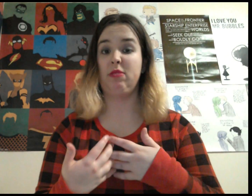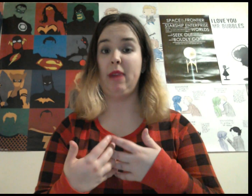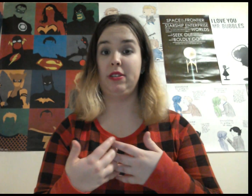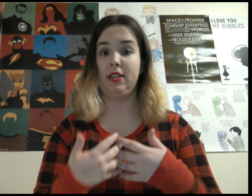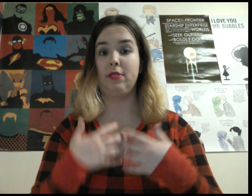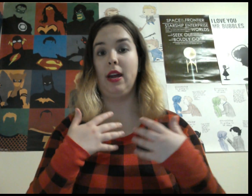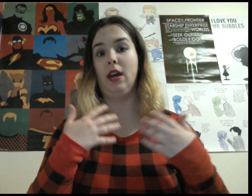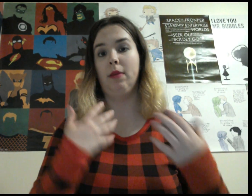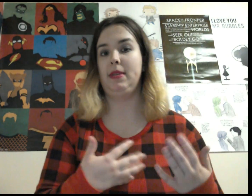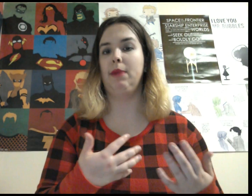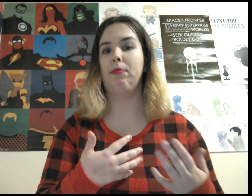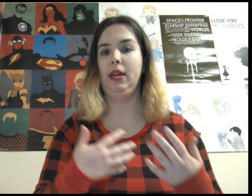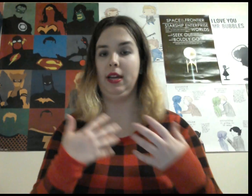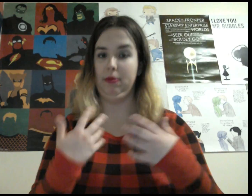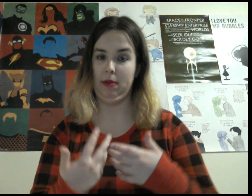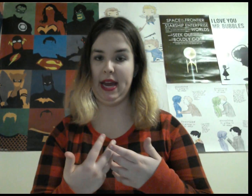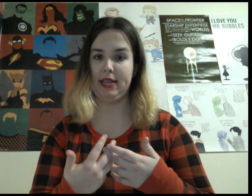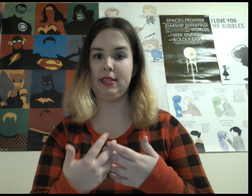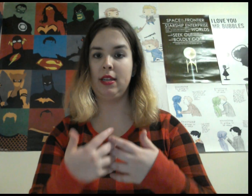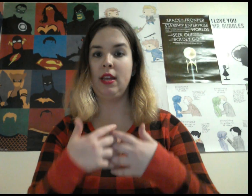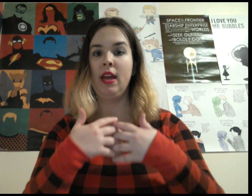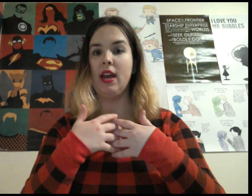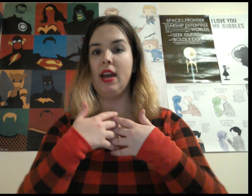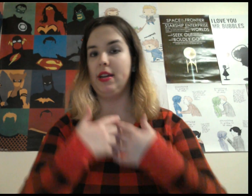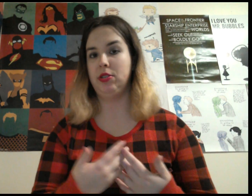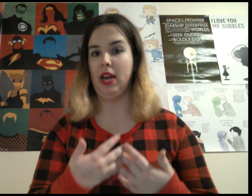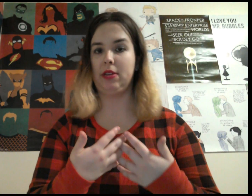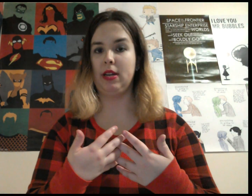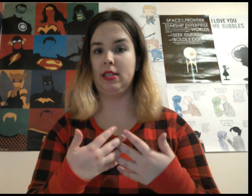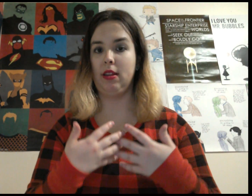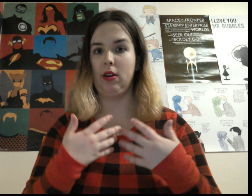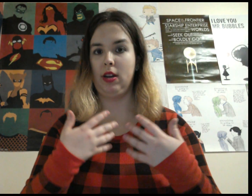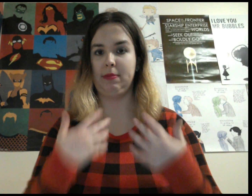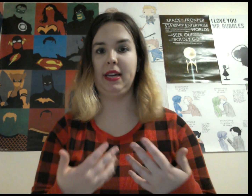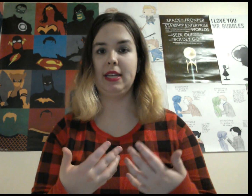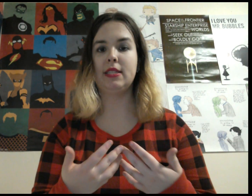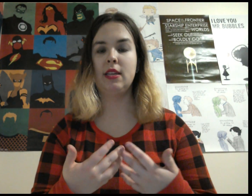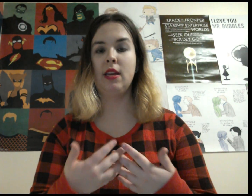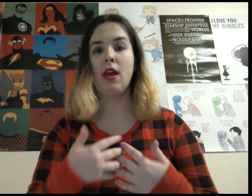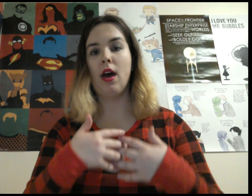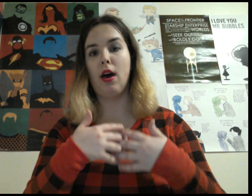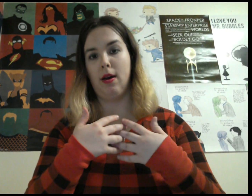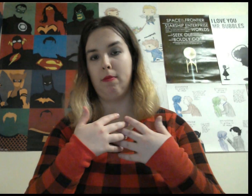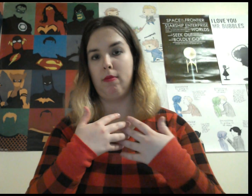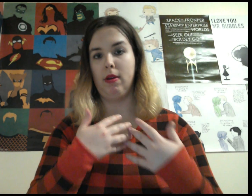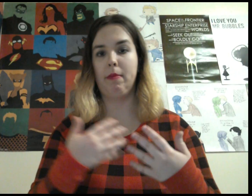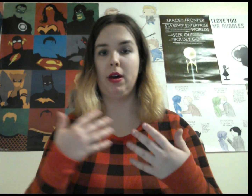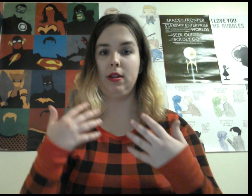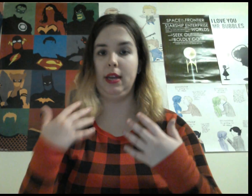magic to try and help Tip reconnect with their past. And Jack tries to learn his place among Lady